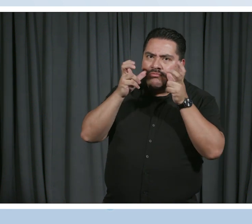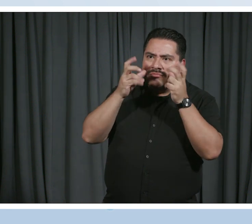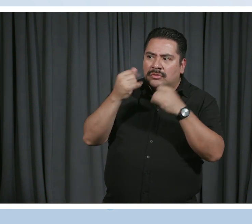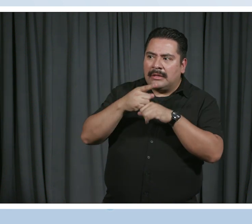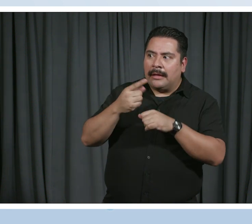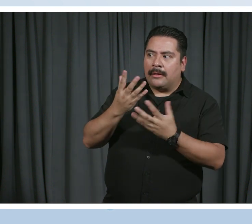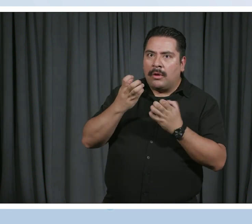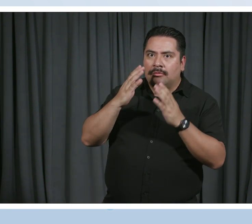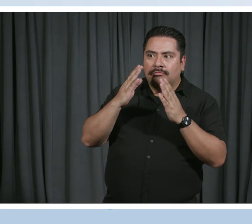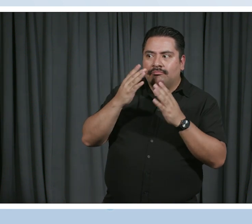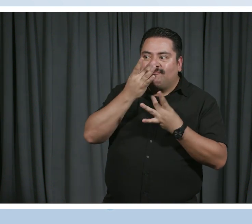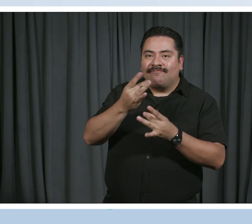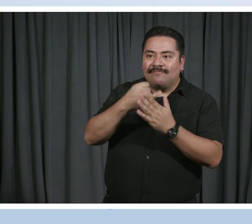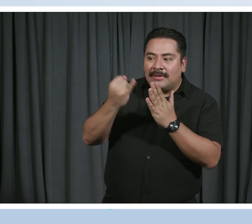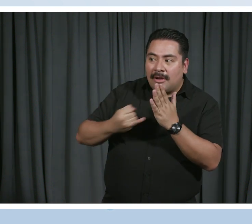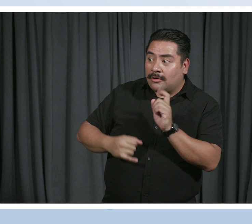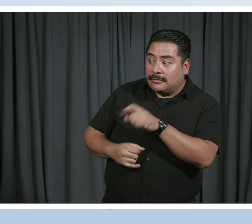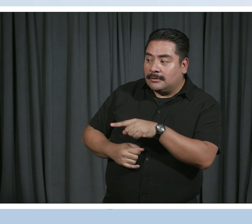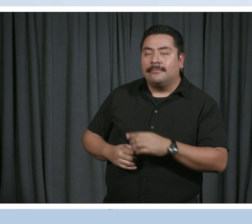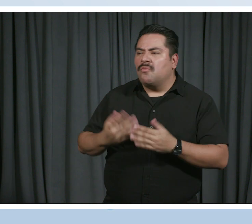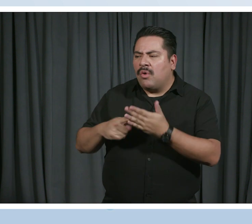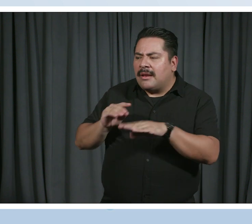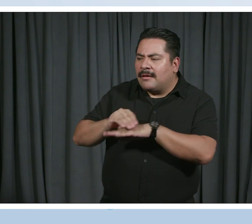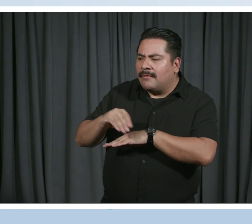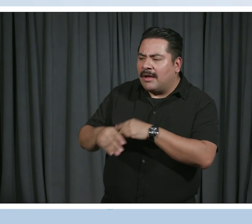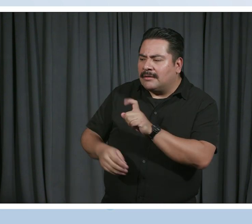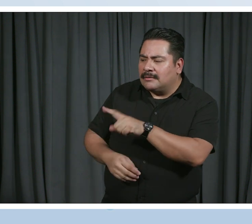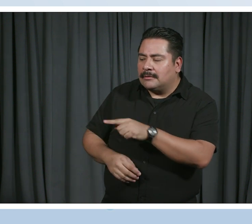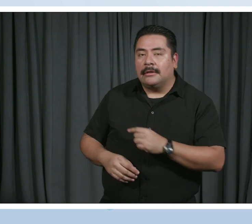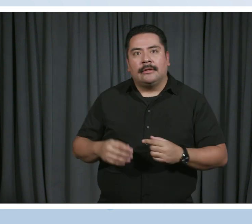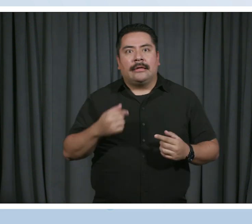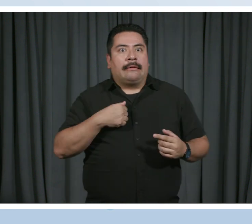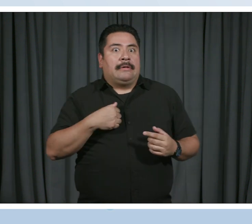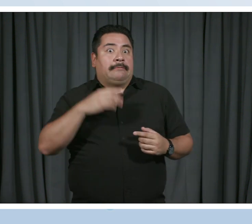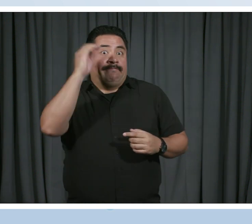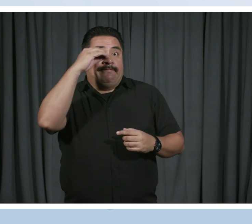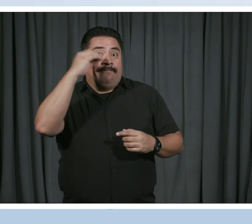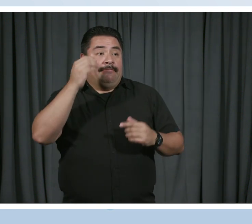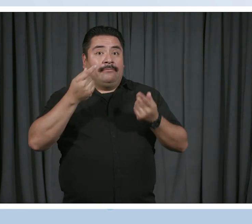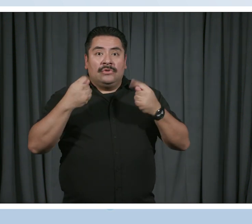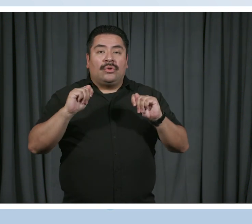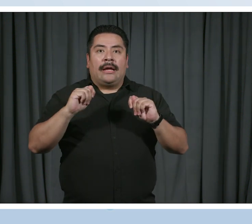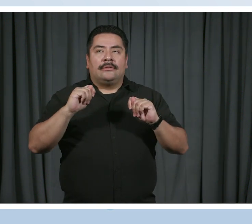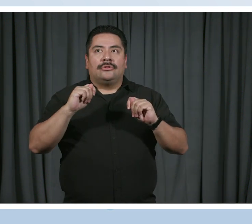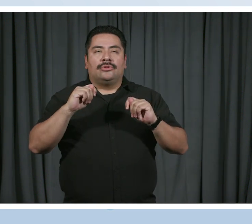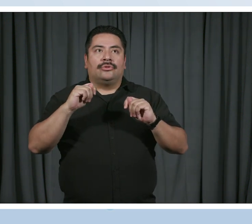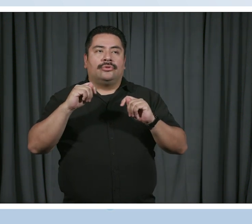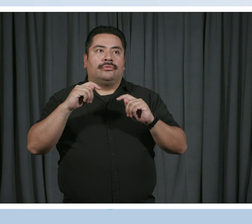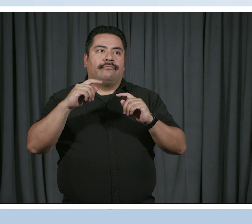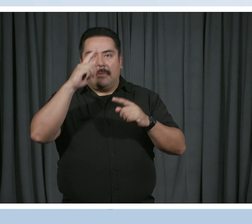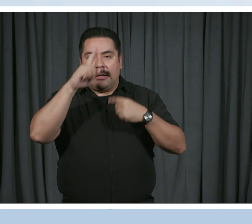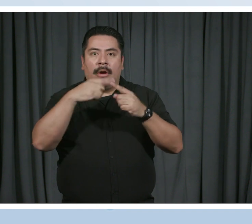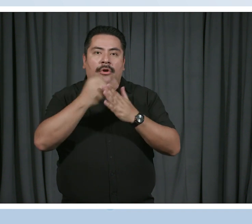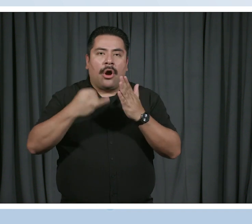I'd say try as much as possible to figure out what your own lane is in it. I think there's a lot of rules in the art